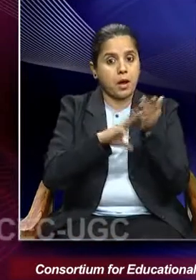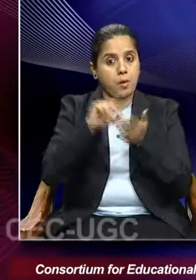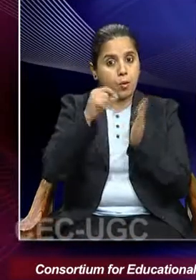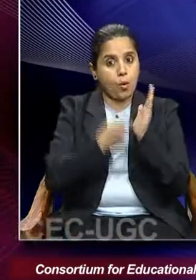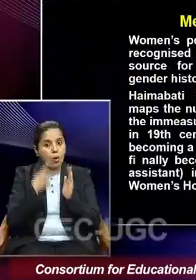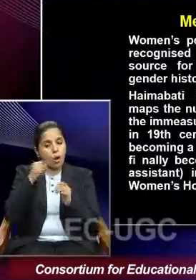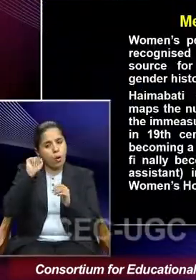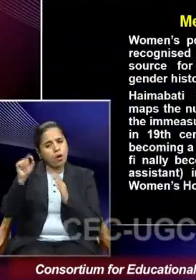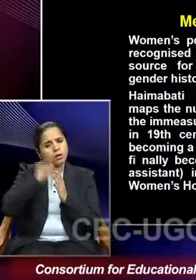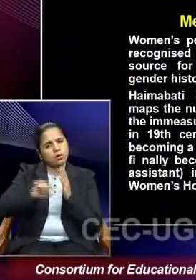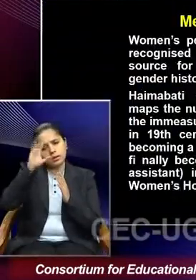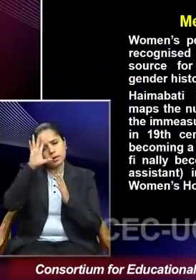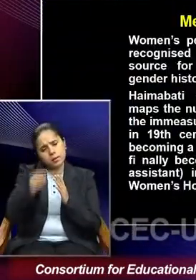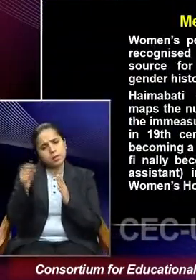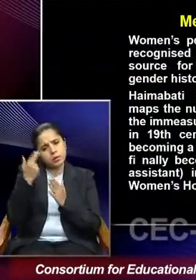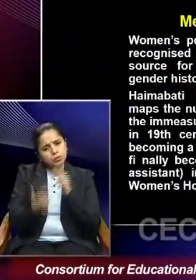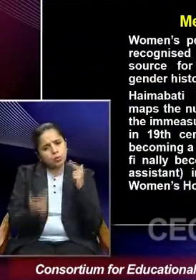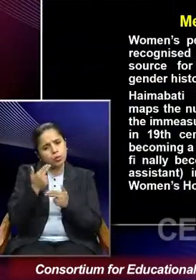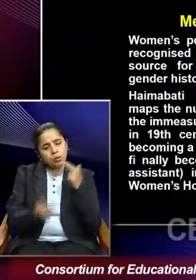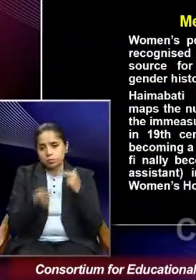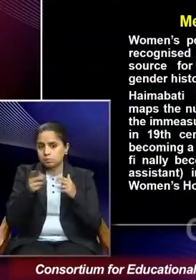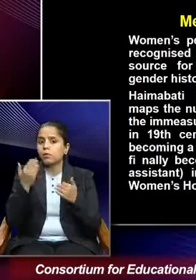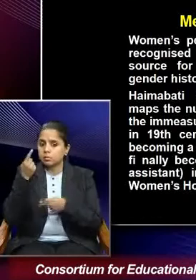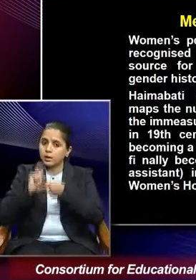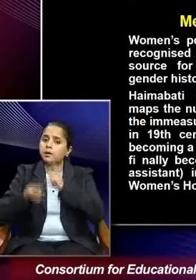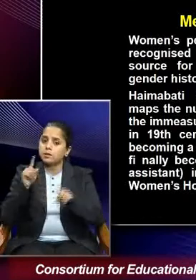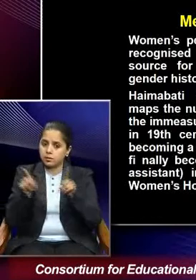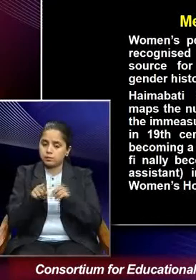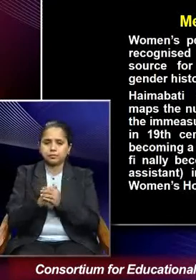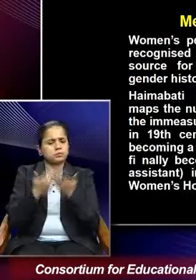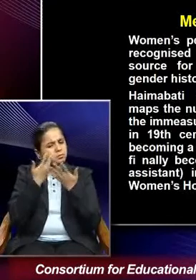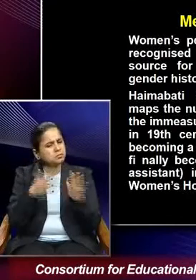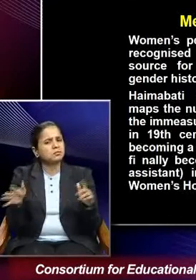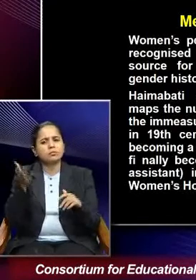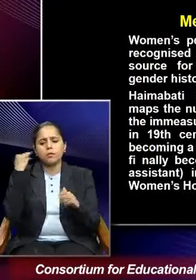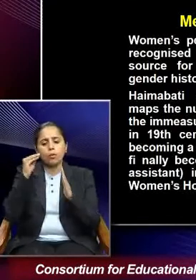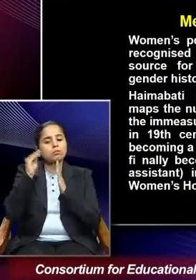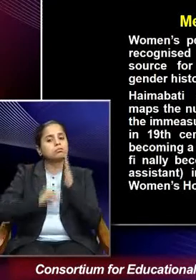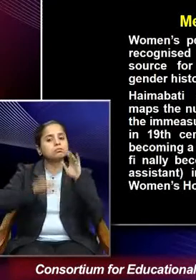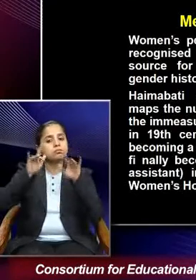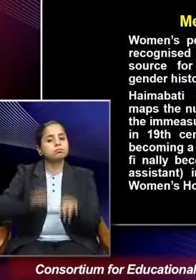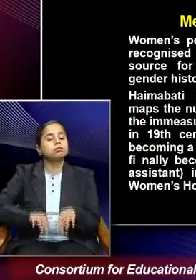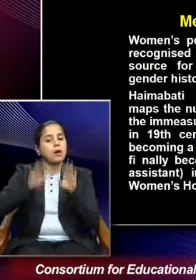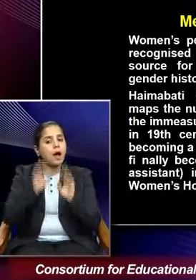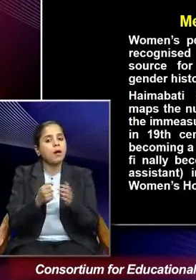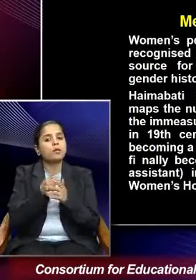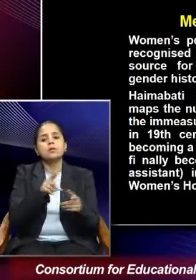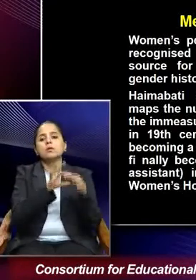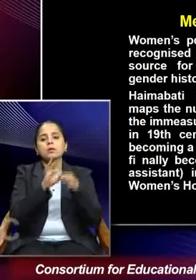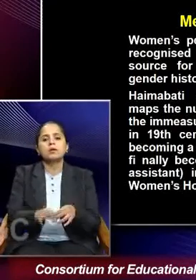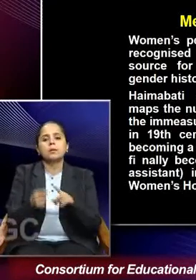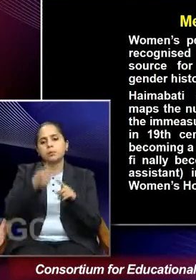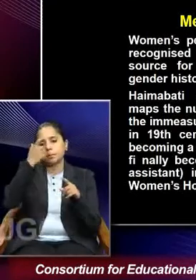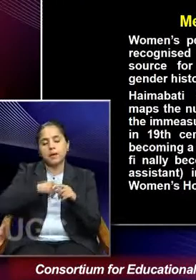considered as history because any kind of memoir deals with personal